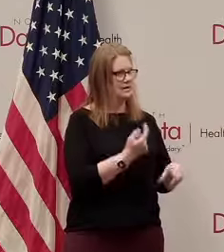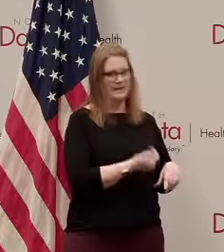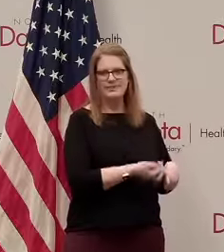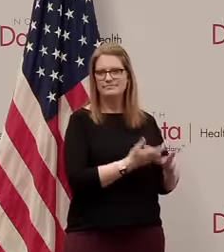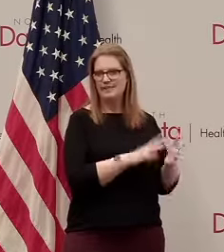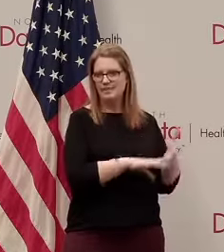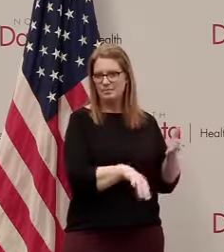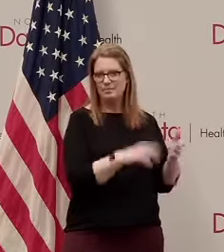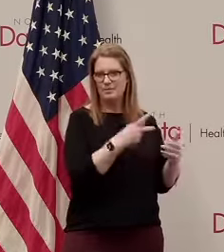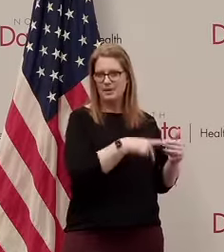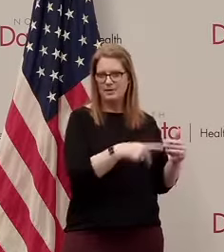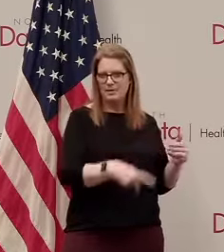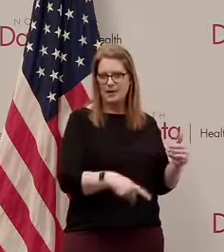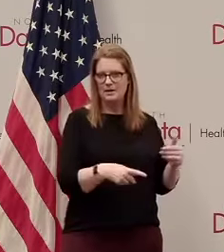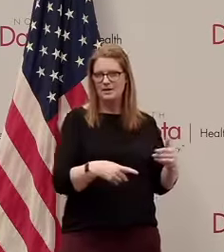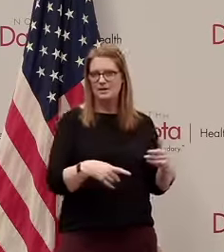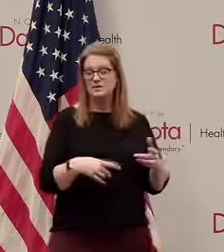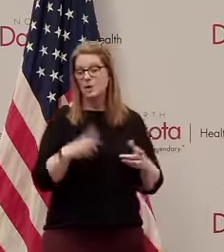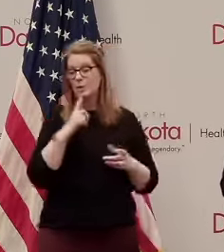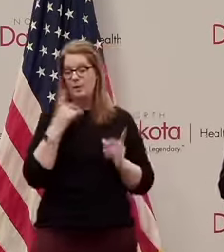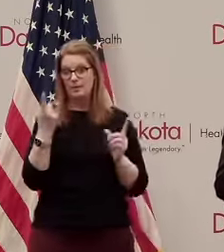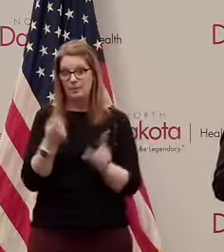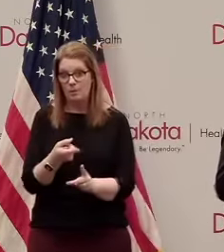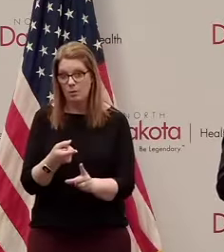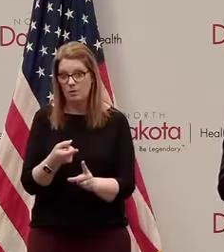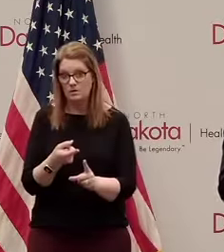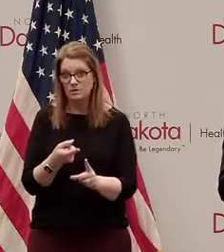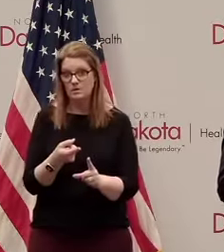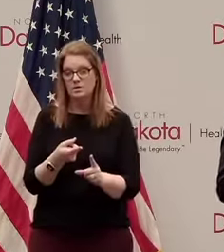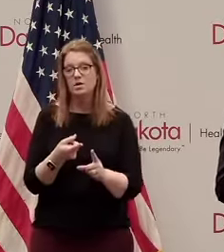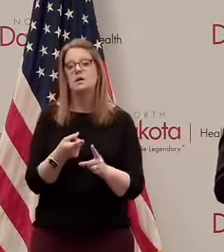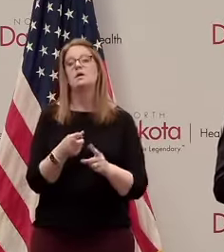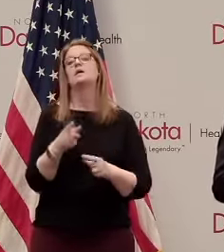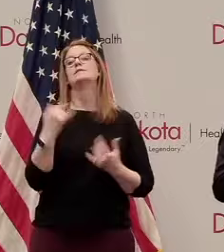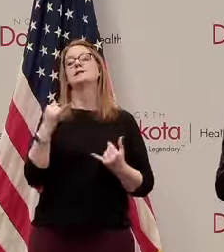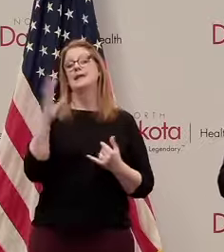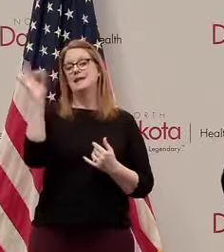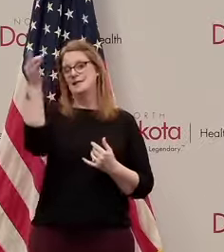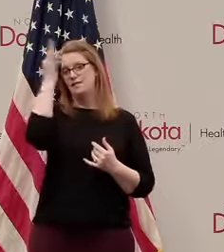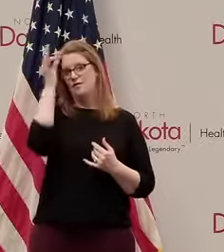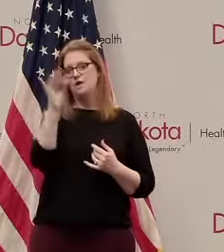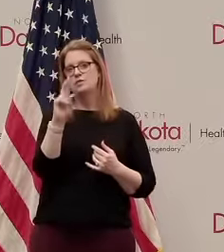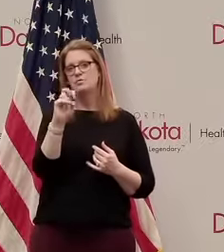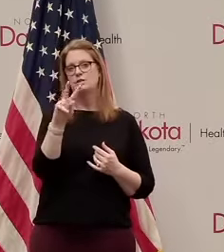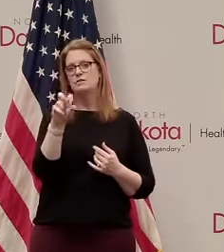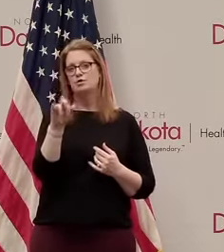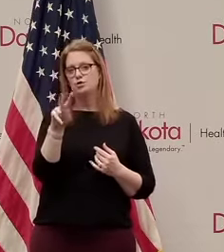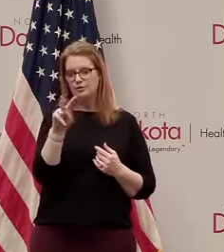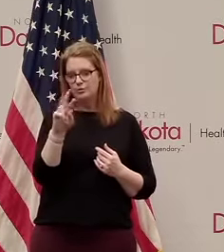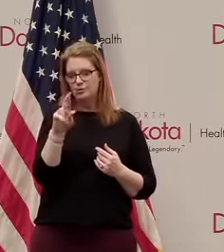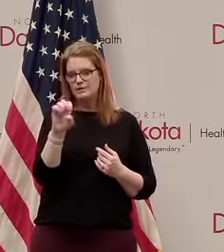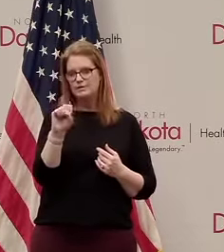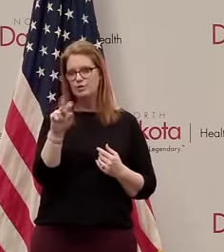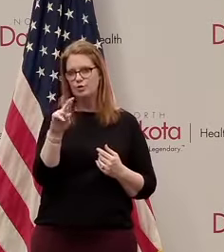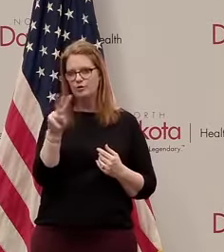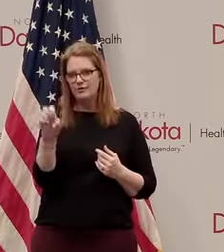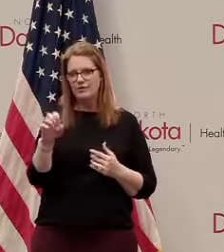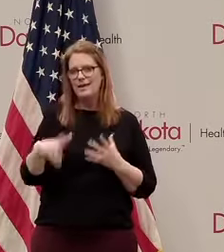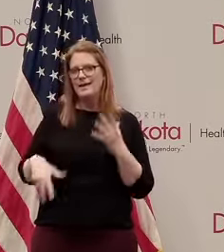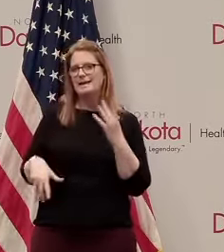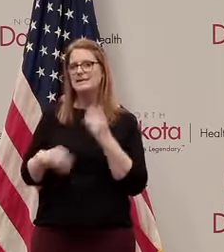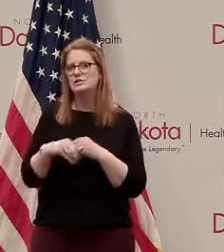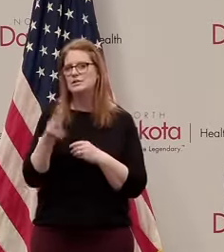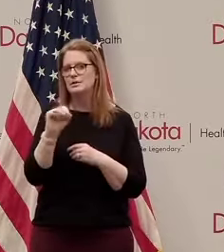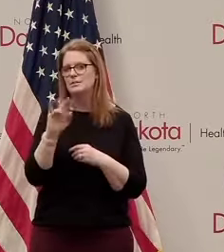program so what's the long and short of that is today the Federal Reserve announced an expansion of main street lending program